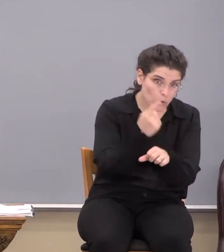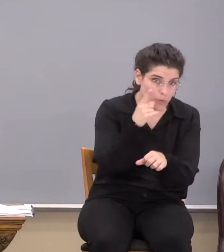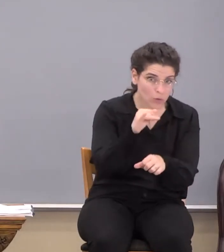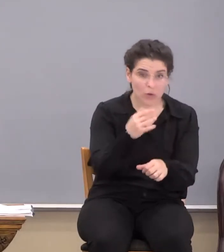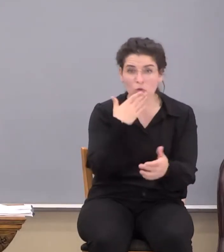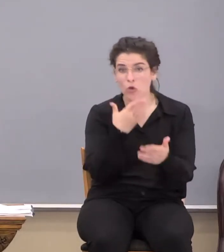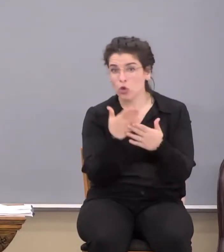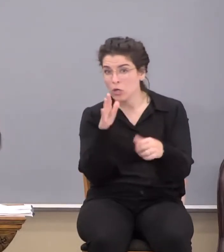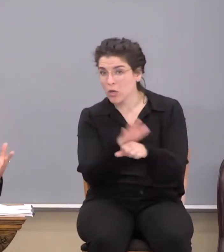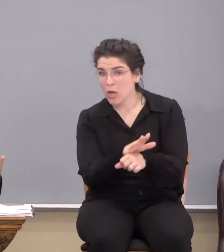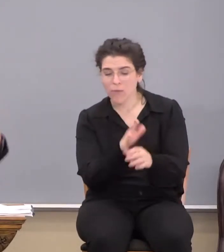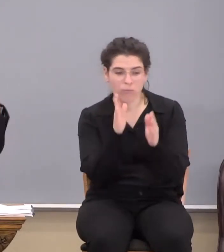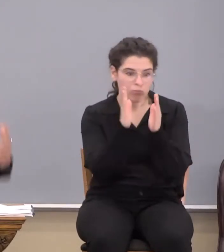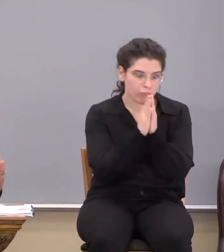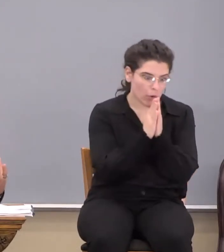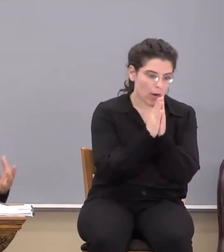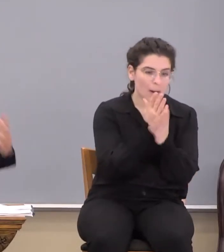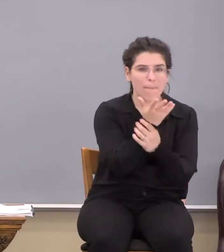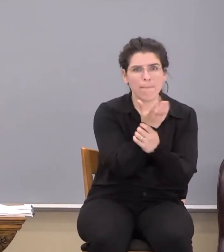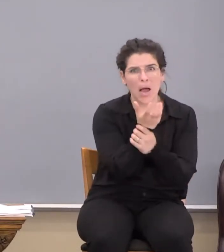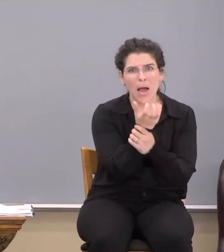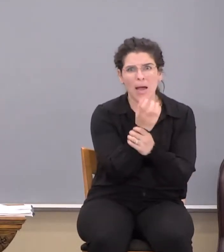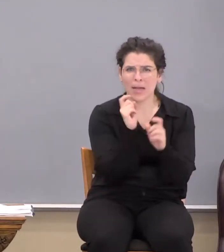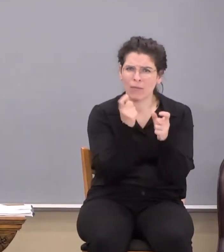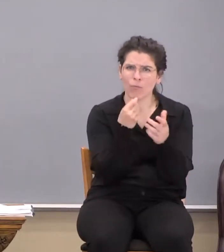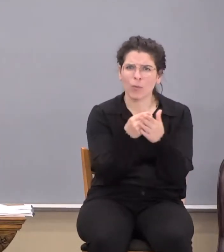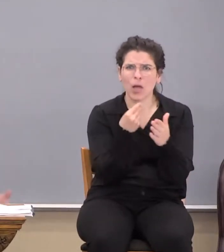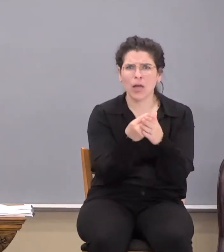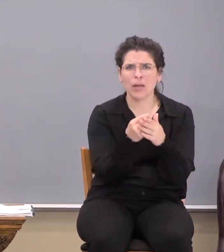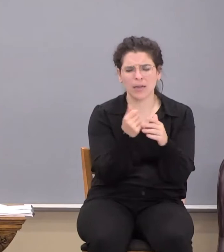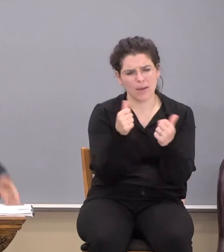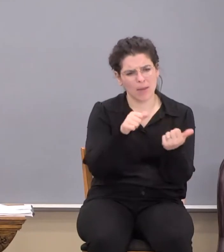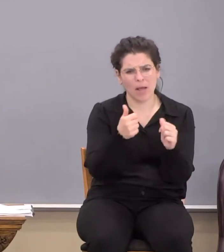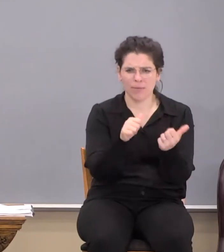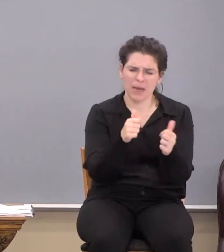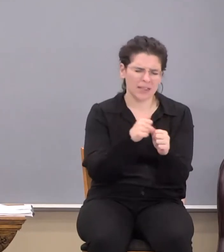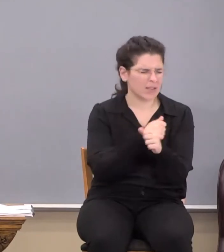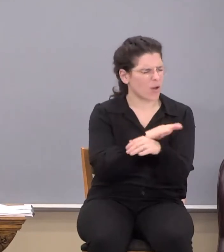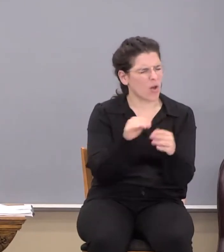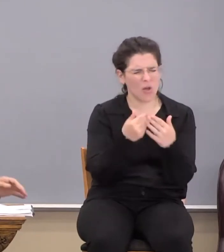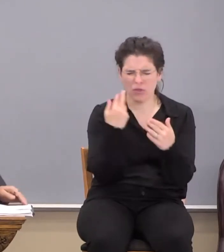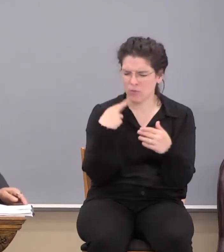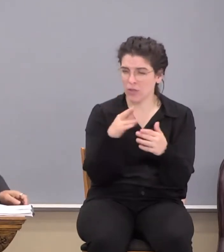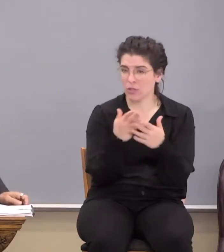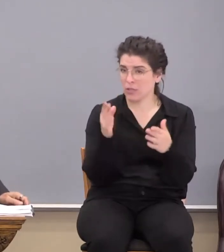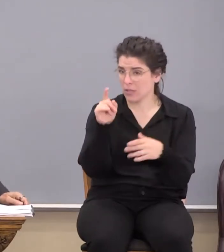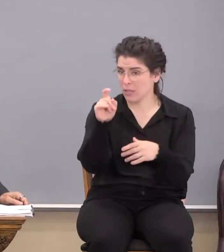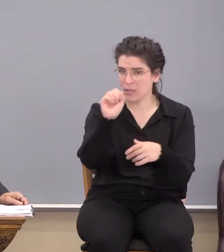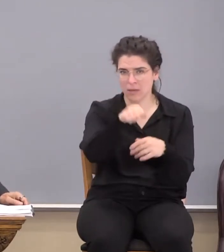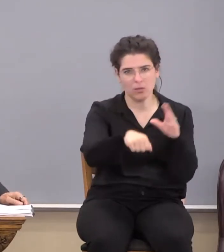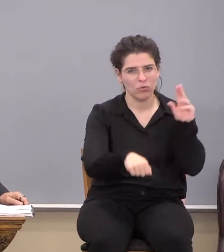good enough? Did you have to pray and beg and give money and get baptized and all these religious things, yes or no?